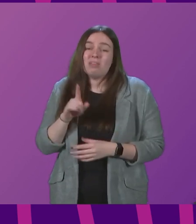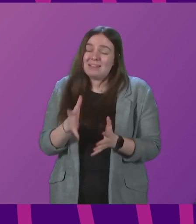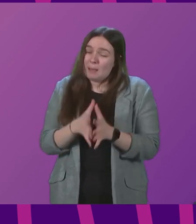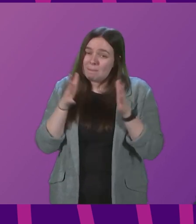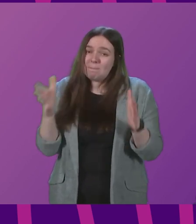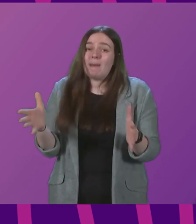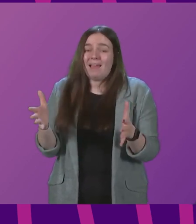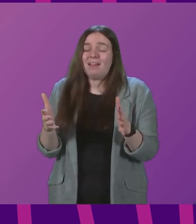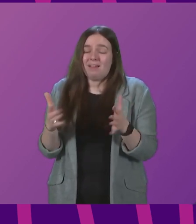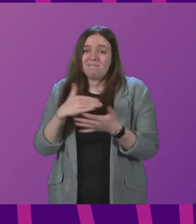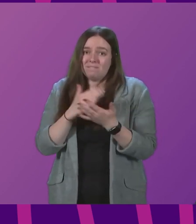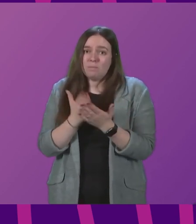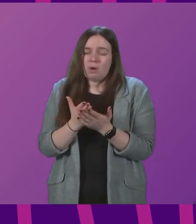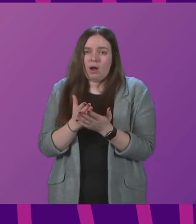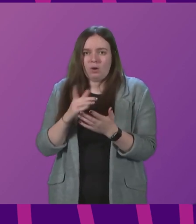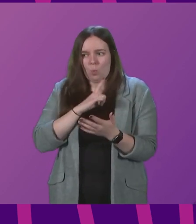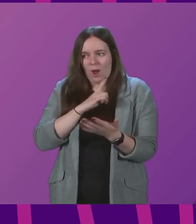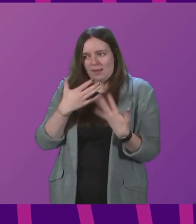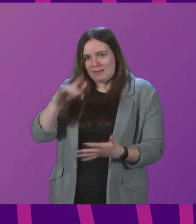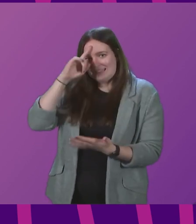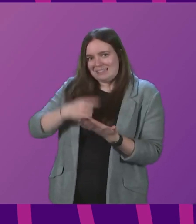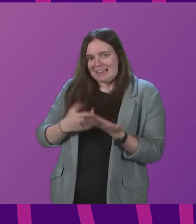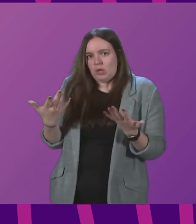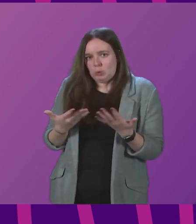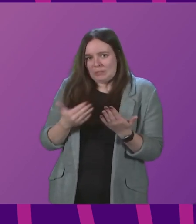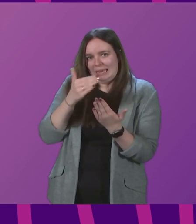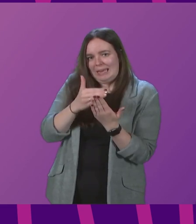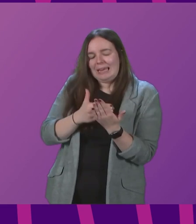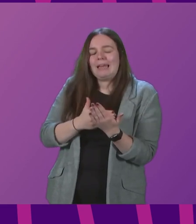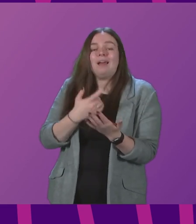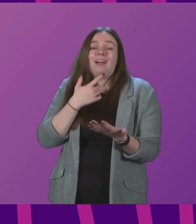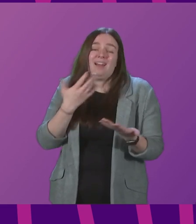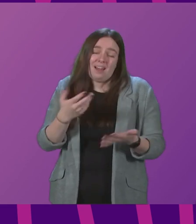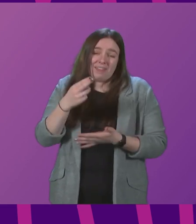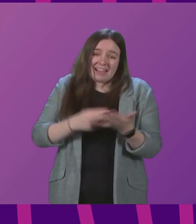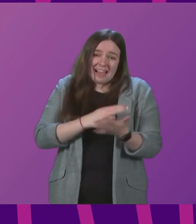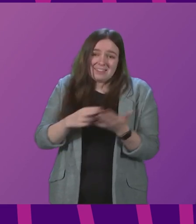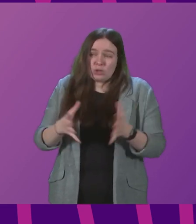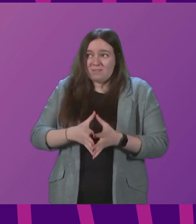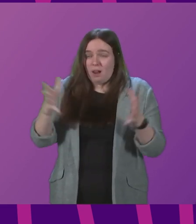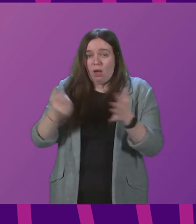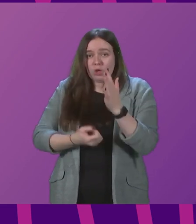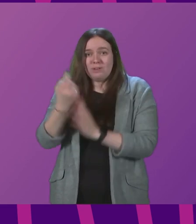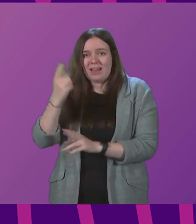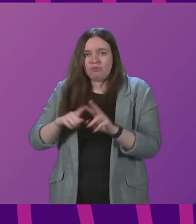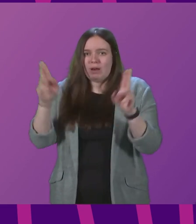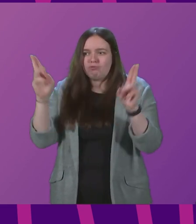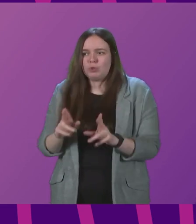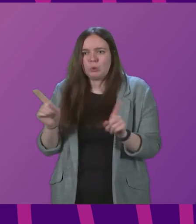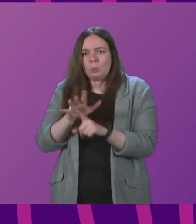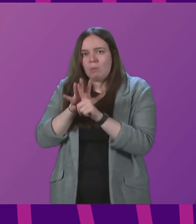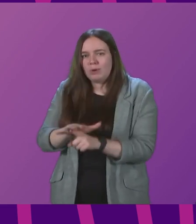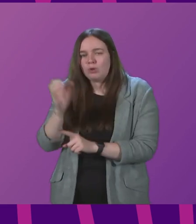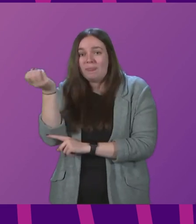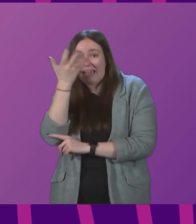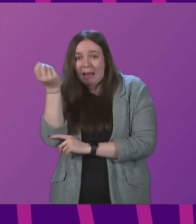factors behind the decisions that we have set out today, not least the cancellation of large-scale events to reduce the pressure on the